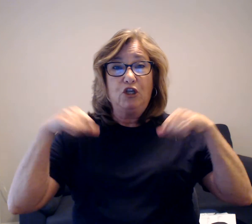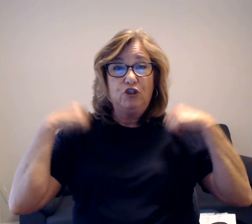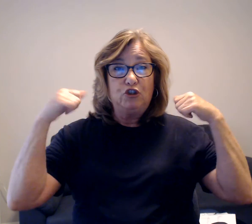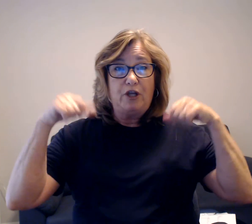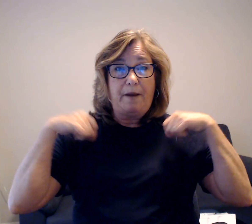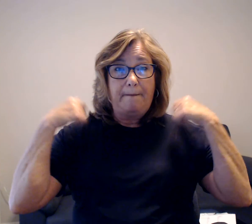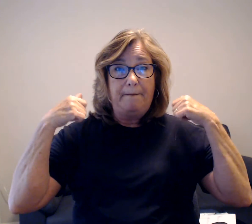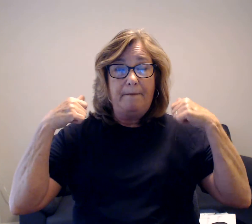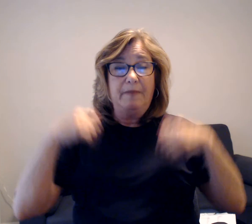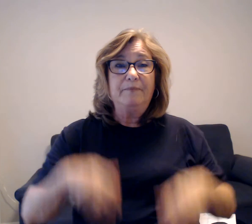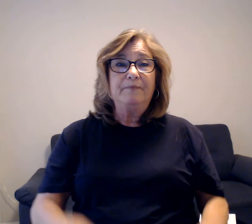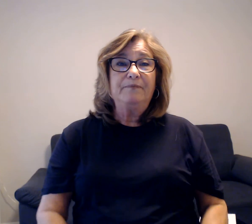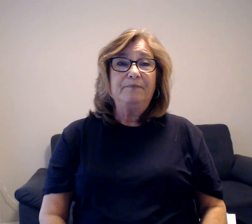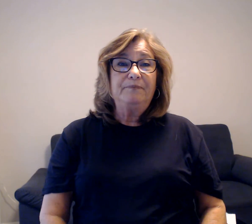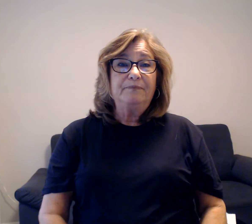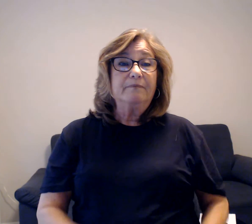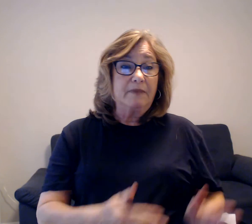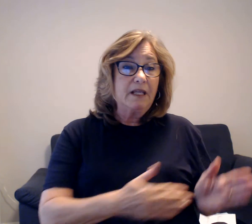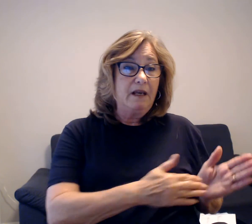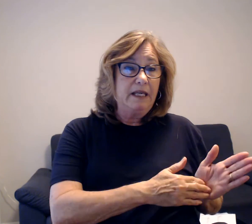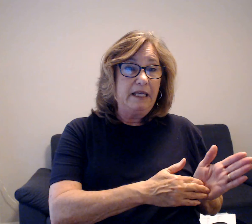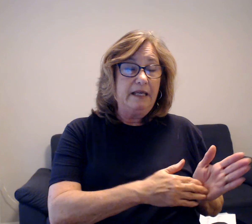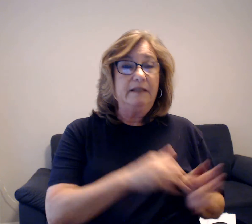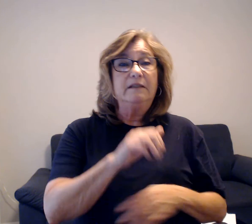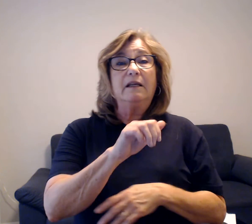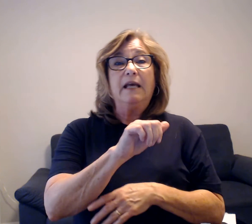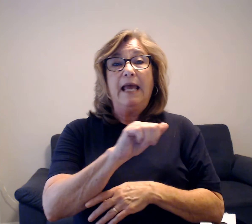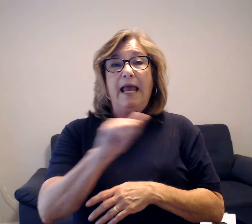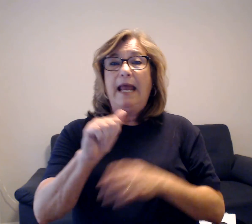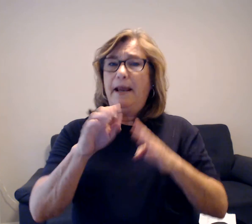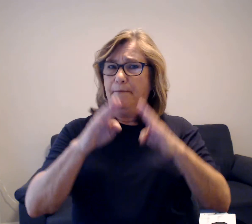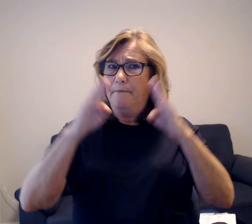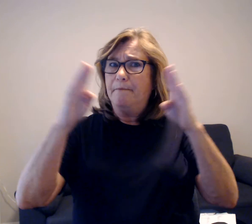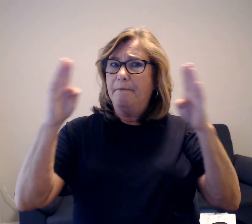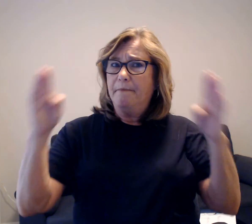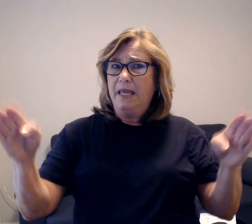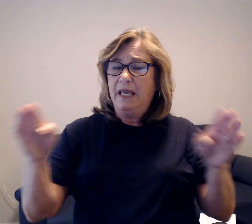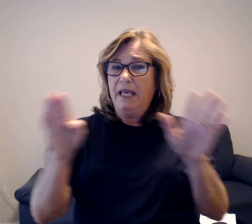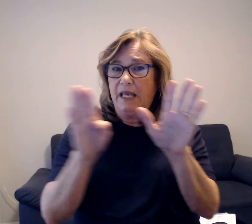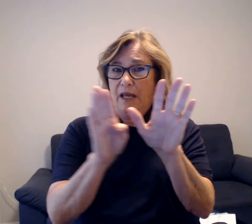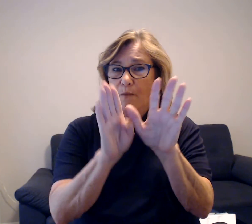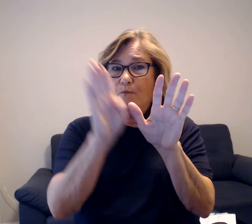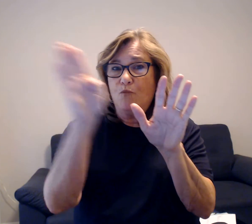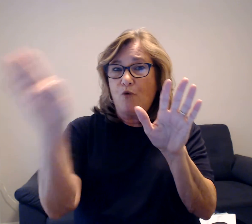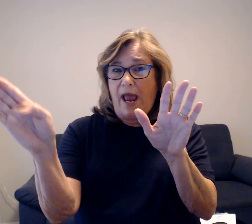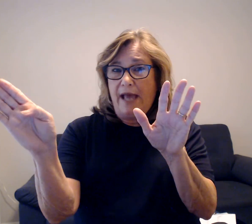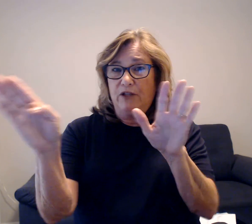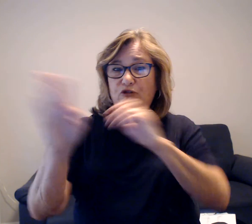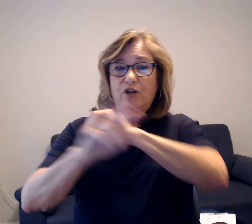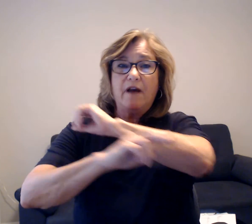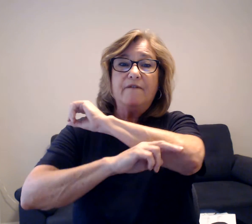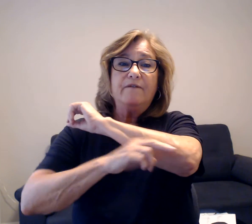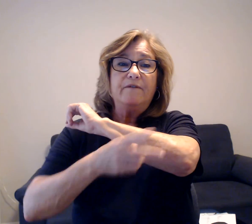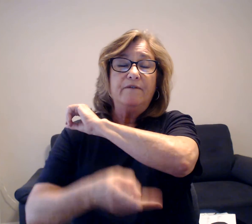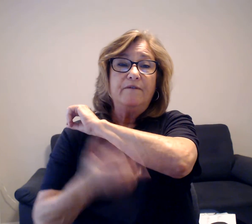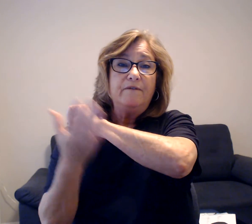Again, a big branch fell through the roof of the gym.